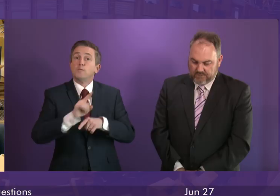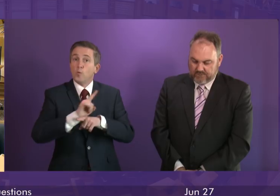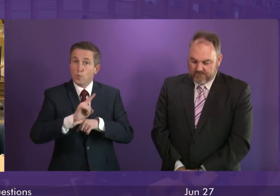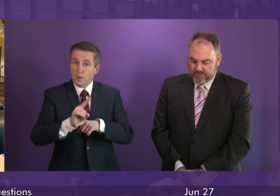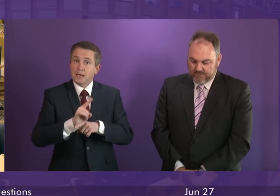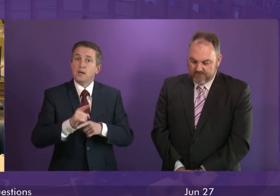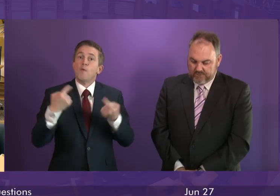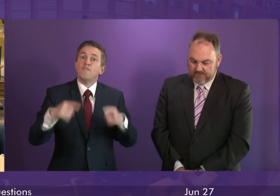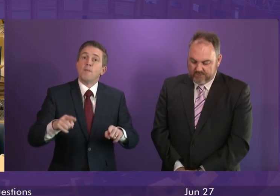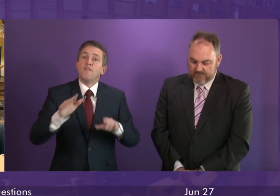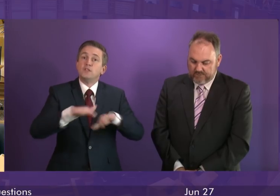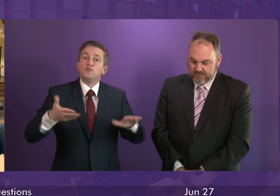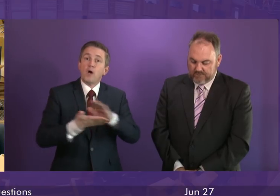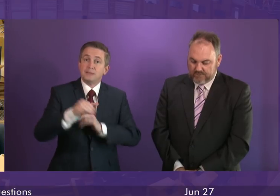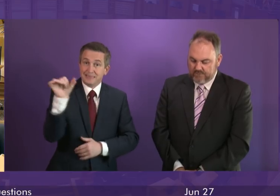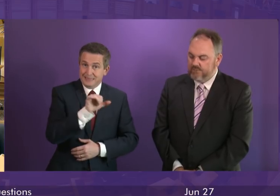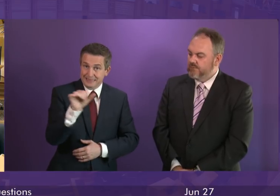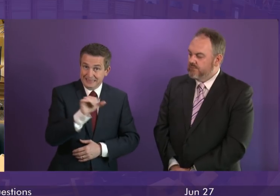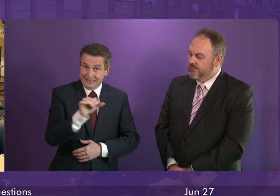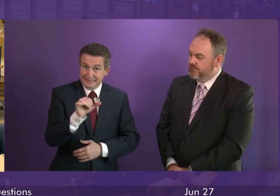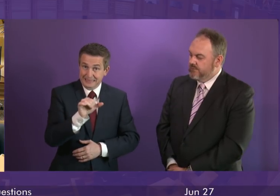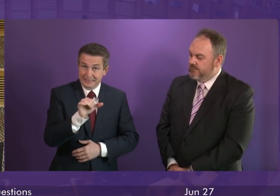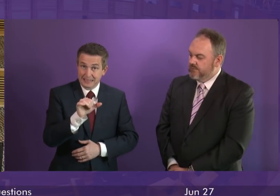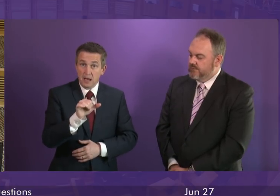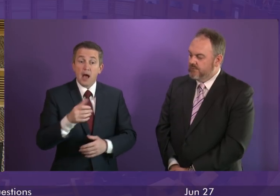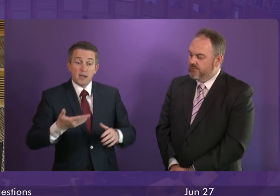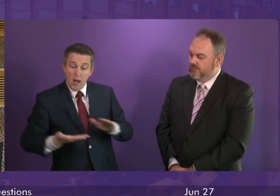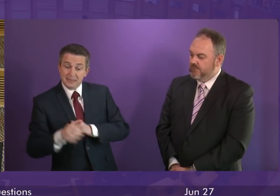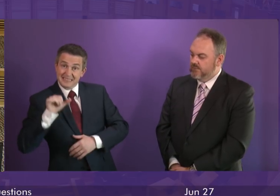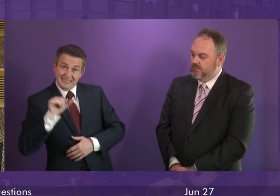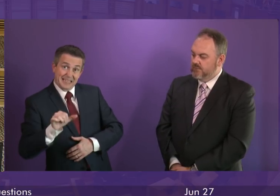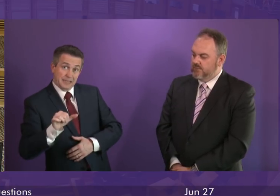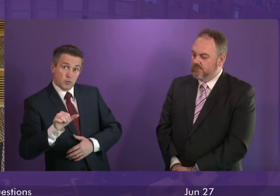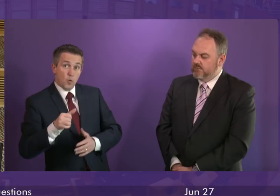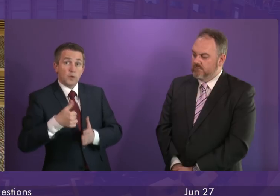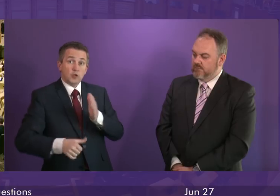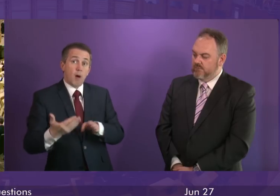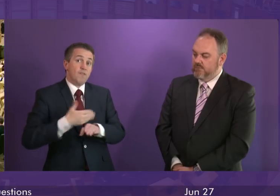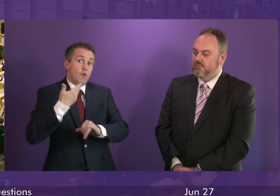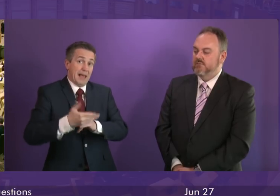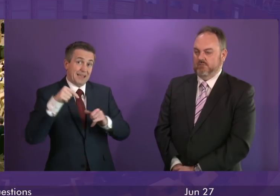eligible children under 16 and we will deliver early payments for under 60s before the end of this Parliament.